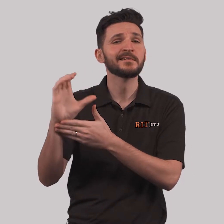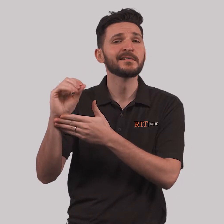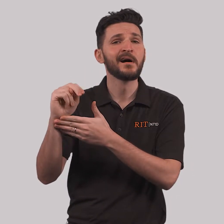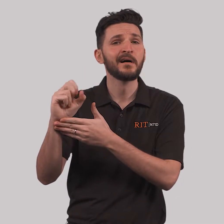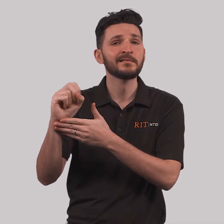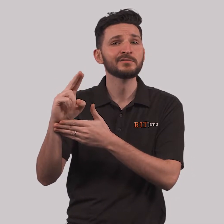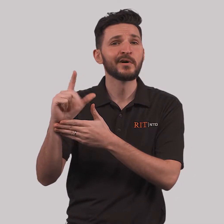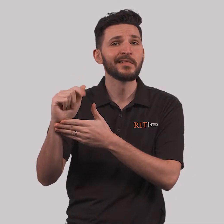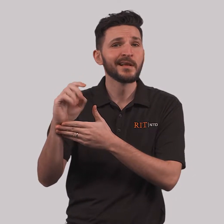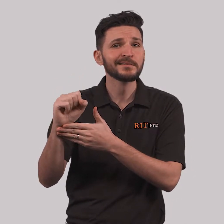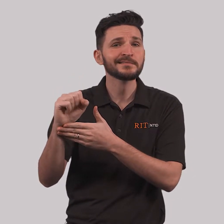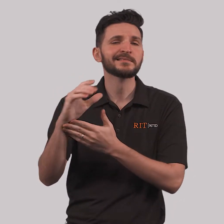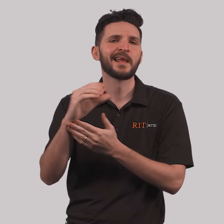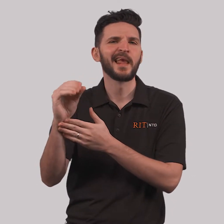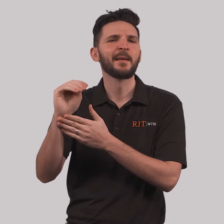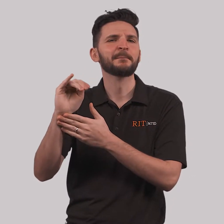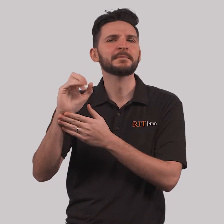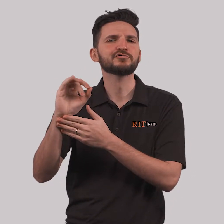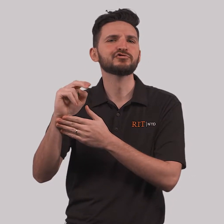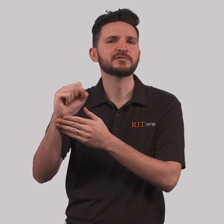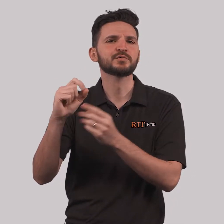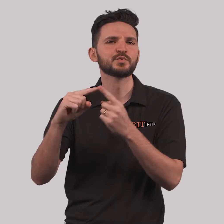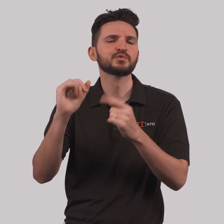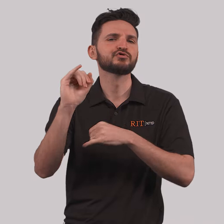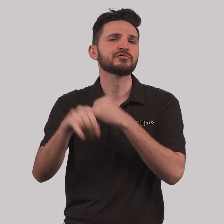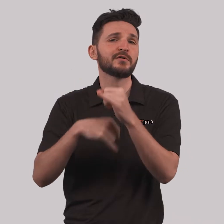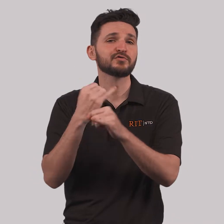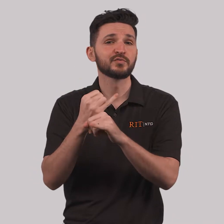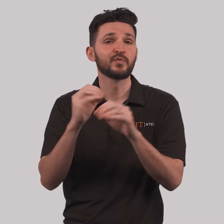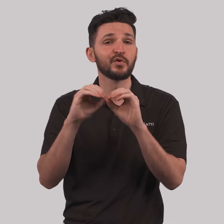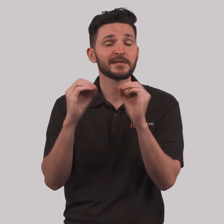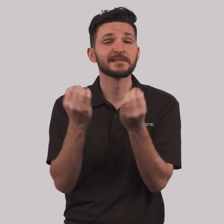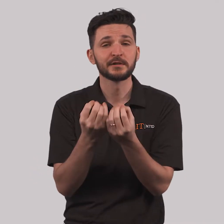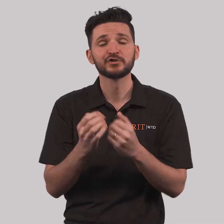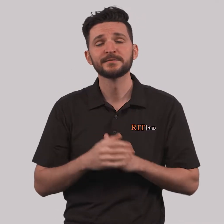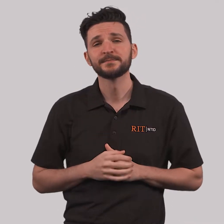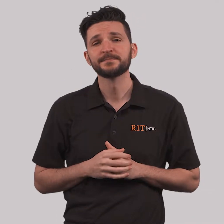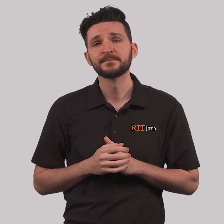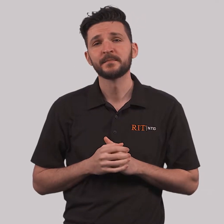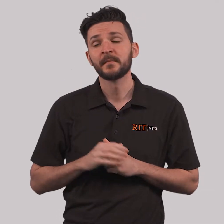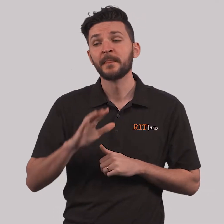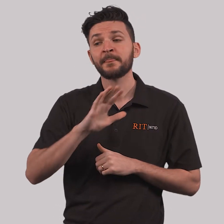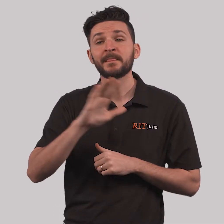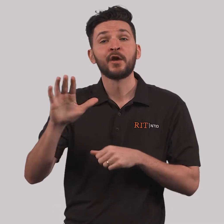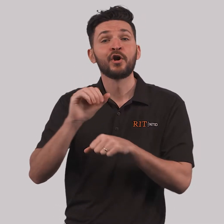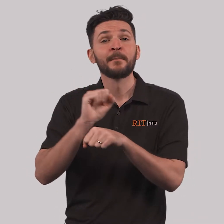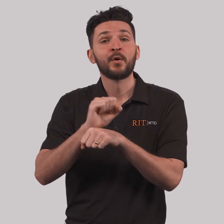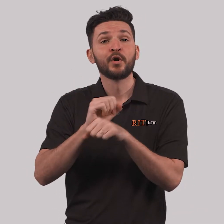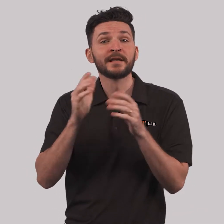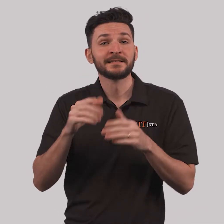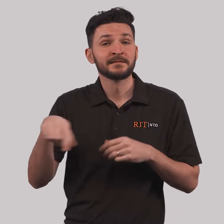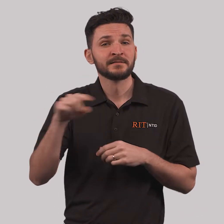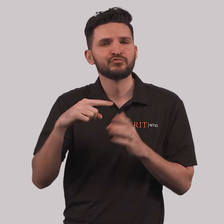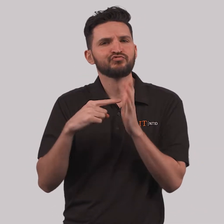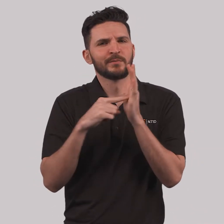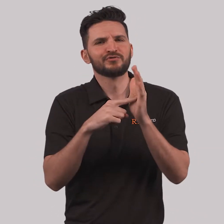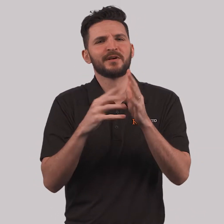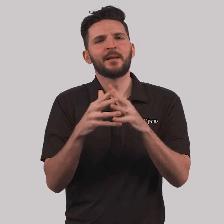including embassies, consulates, and missions to international organizations, and their